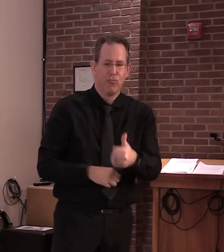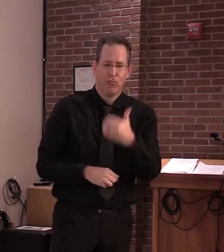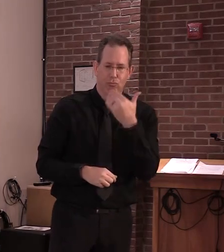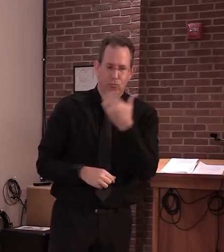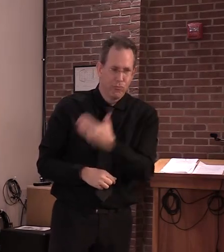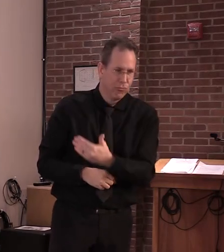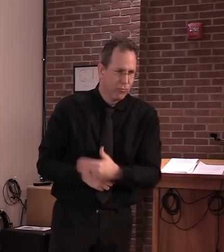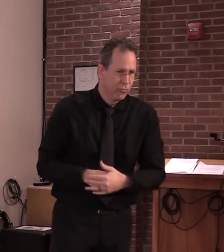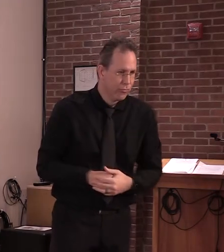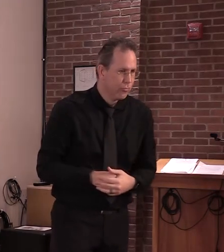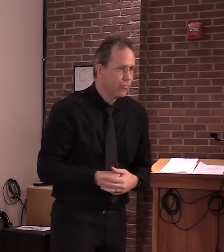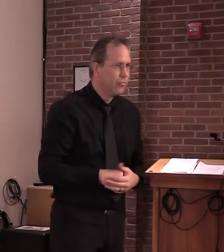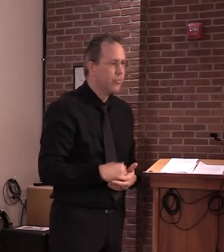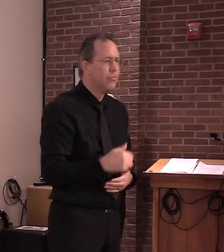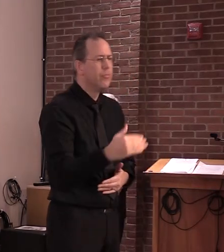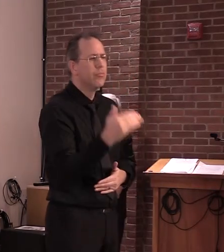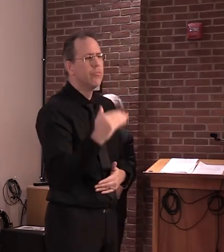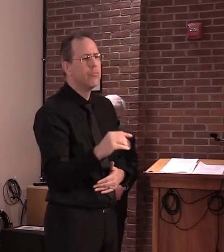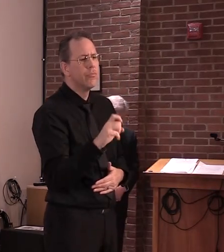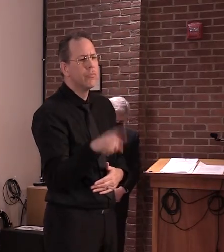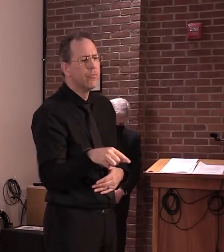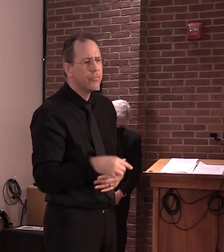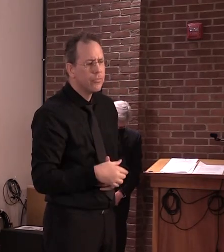Elizabeth Murray, Burlington Free Press.